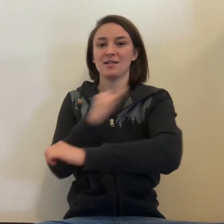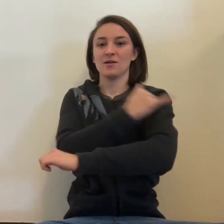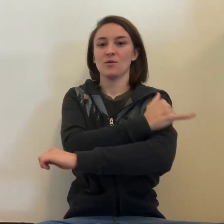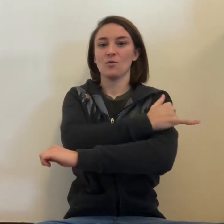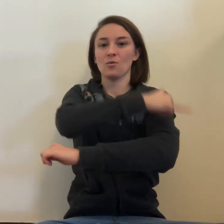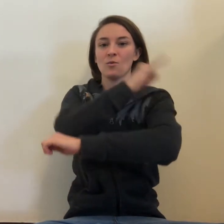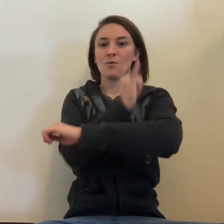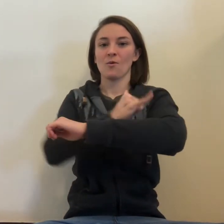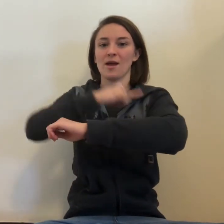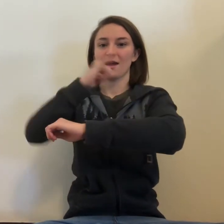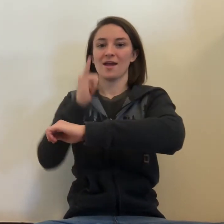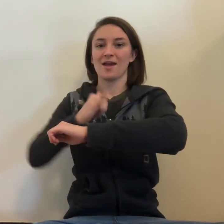Whale.